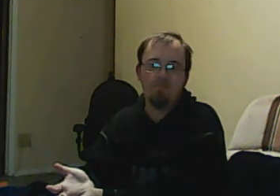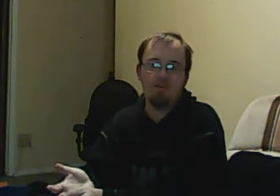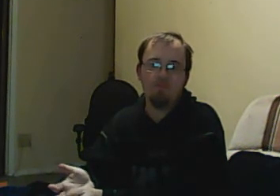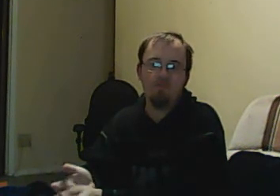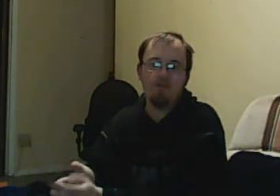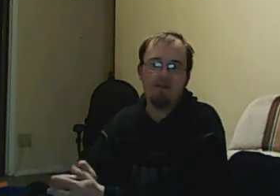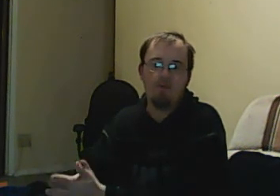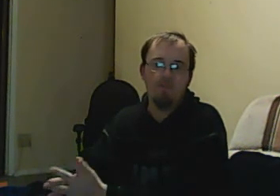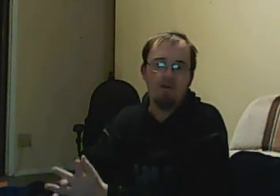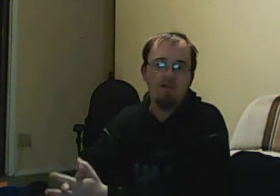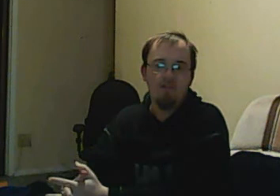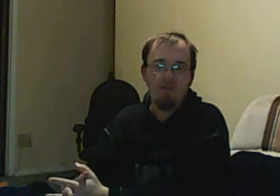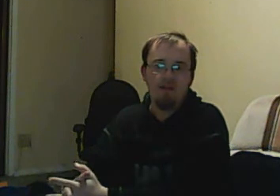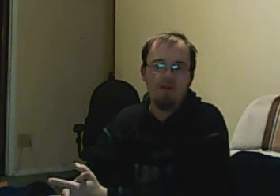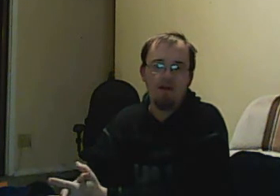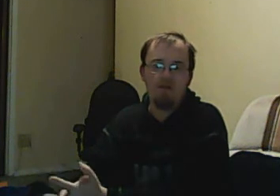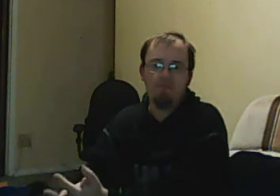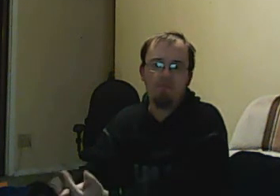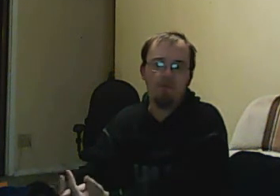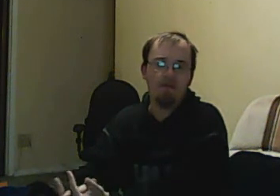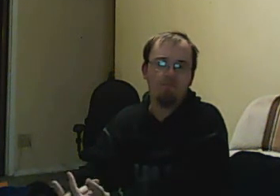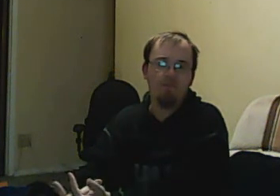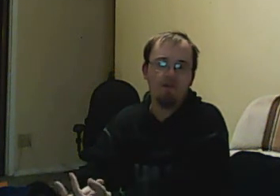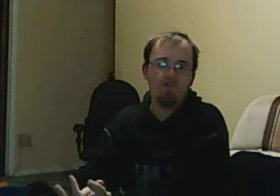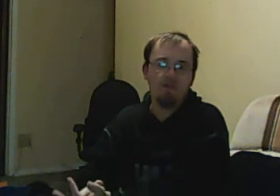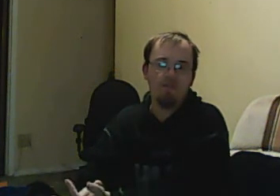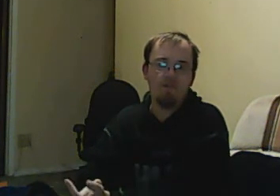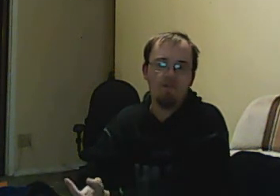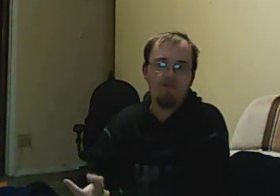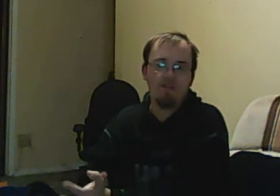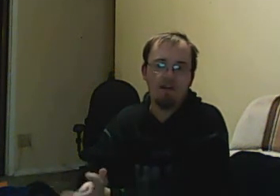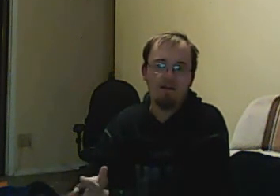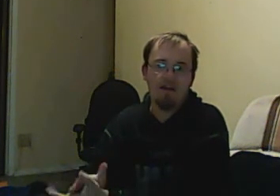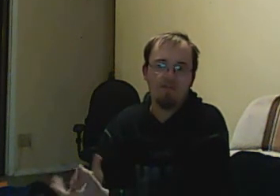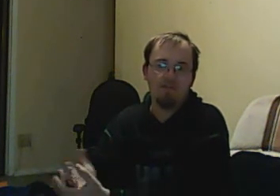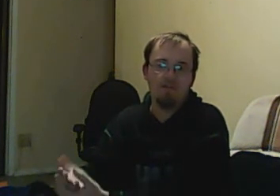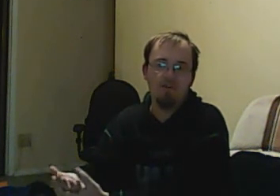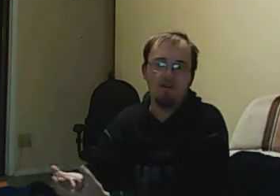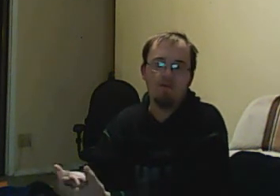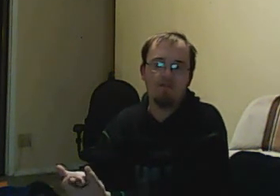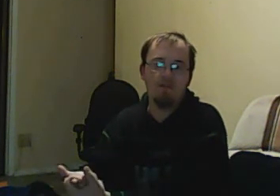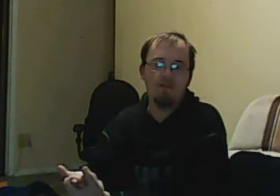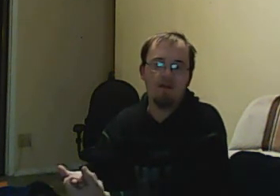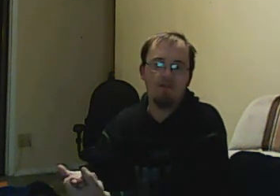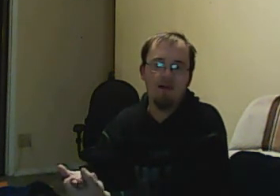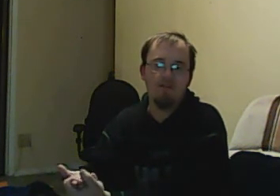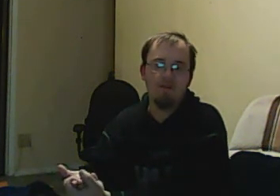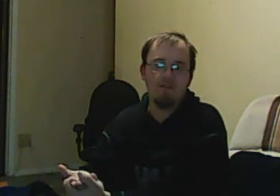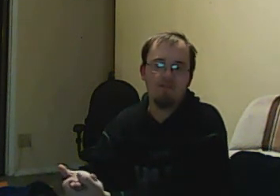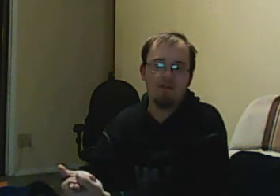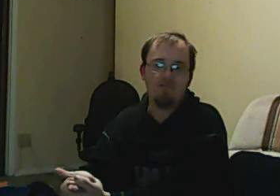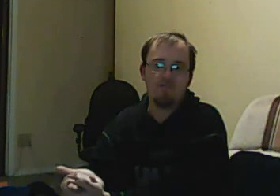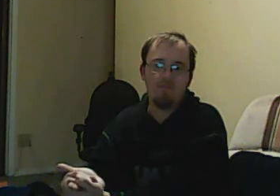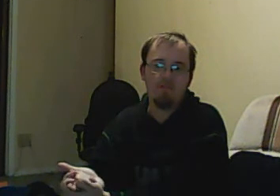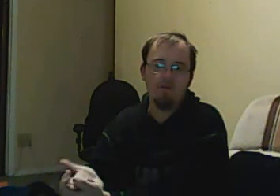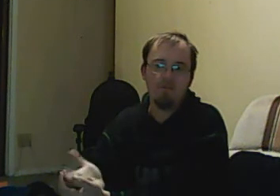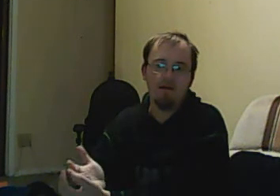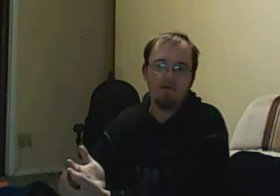please figure it out. Something incredibly important to her were the voices of the young actors. Linda was clear that we had to make these characters absolutely real.